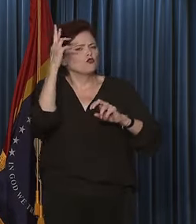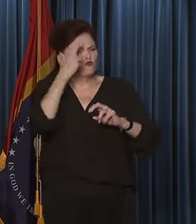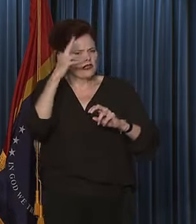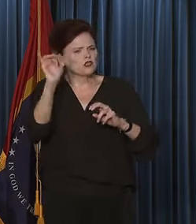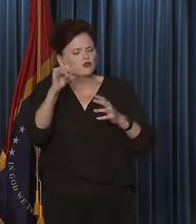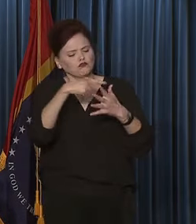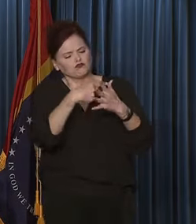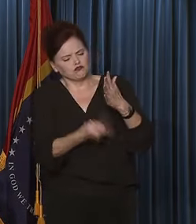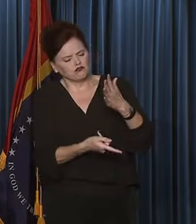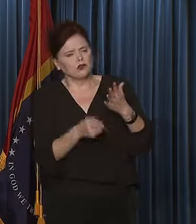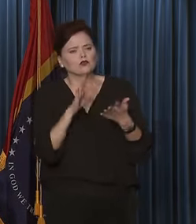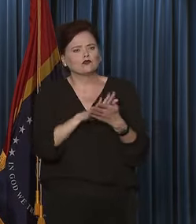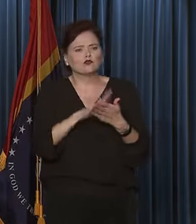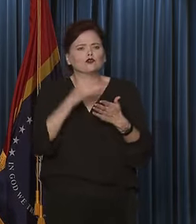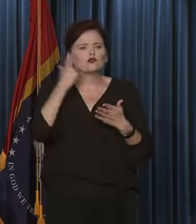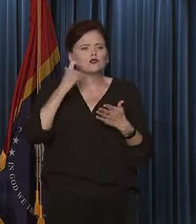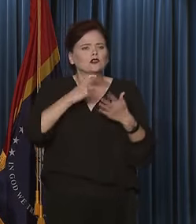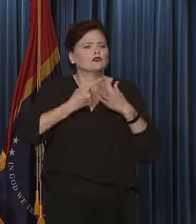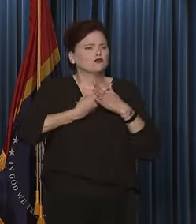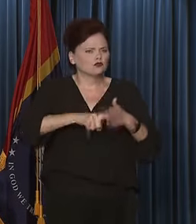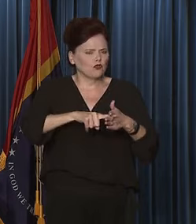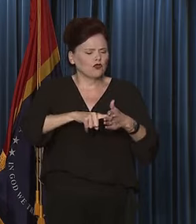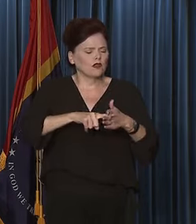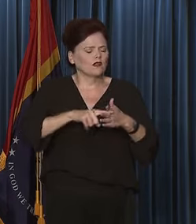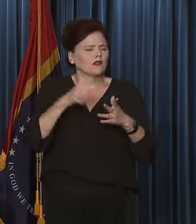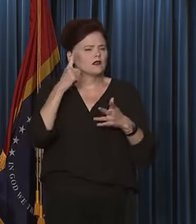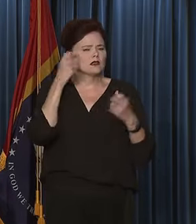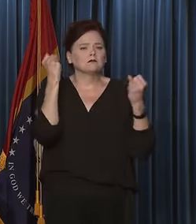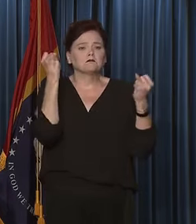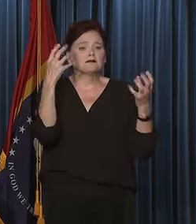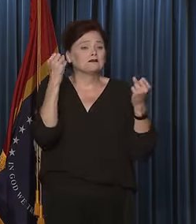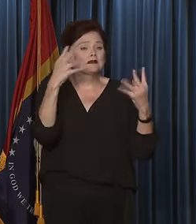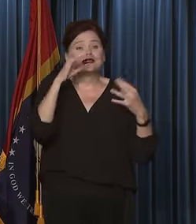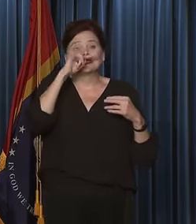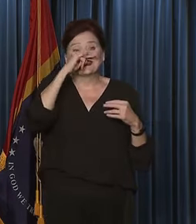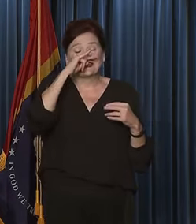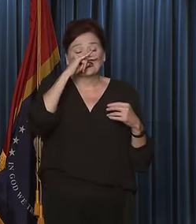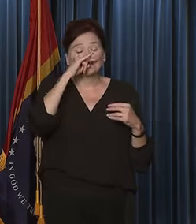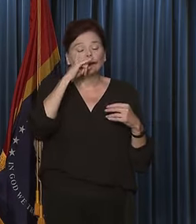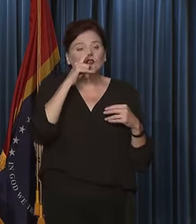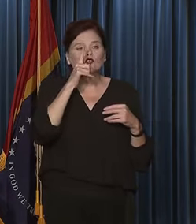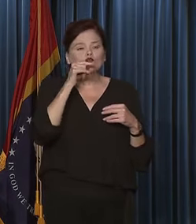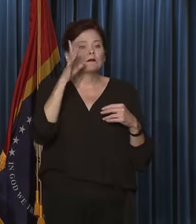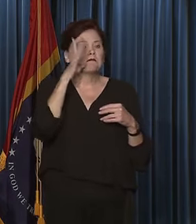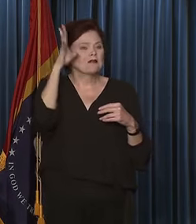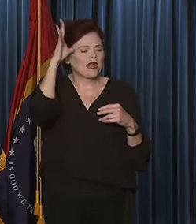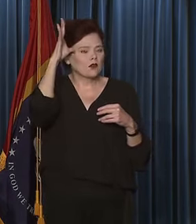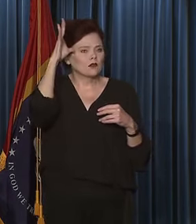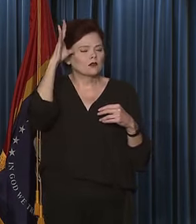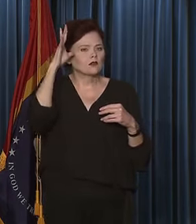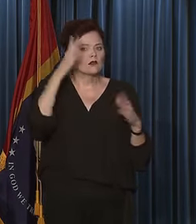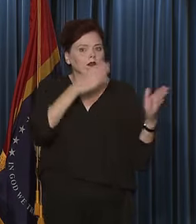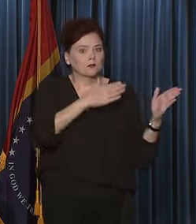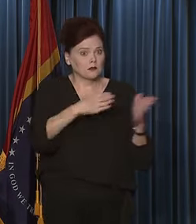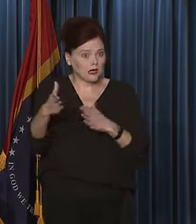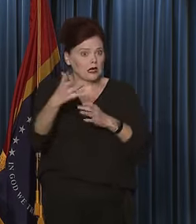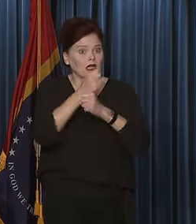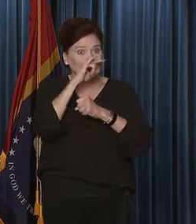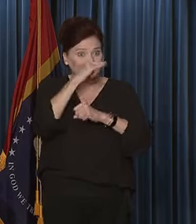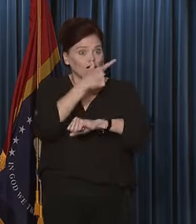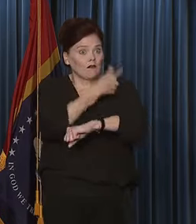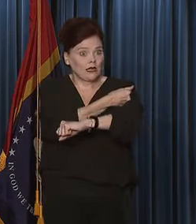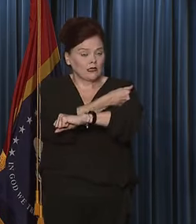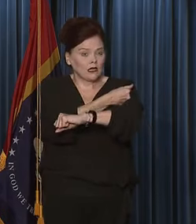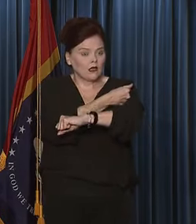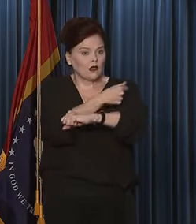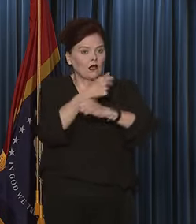School just recently started back, and so I think there are a lot of kids whose parents were going to get their kids vaccinated, but